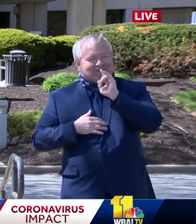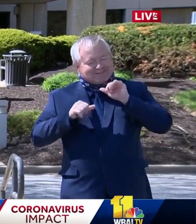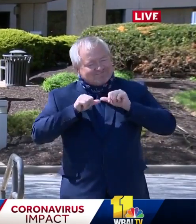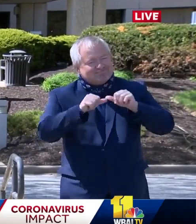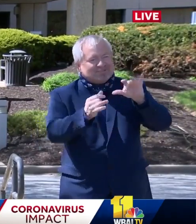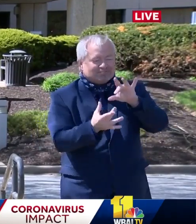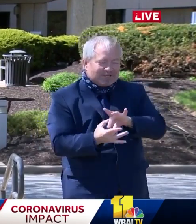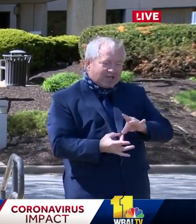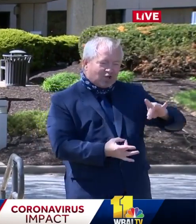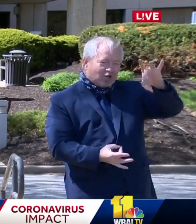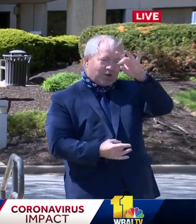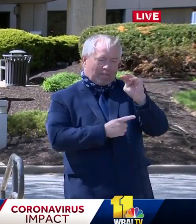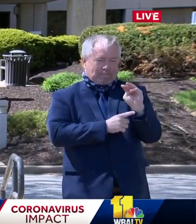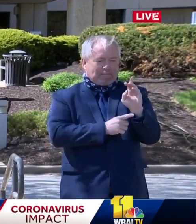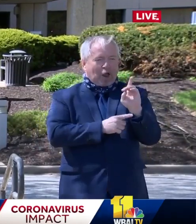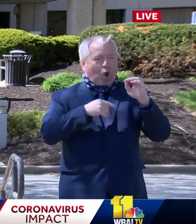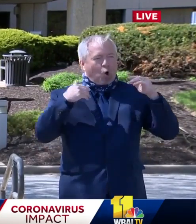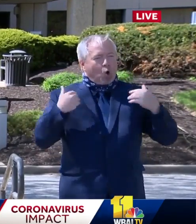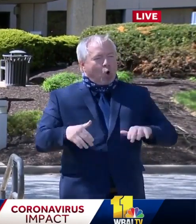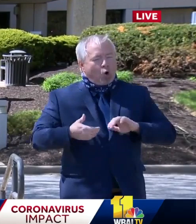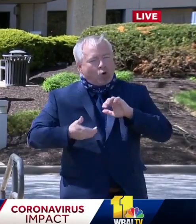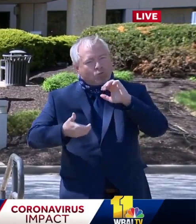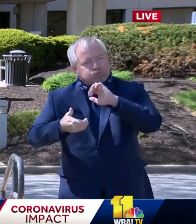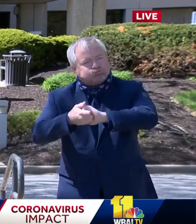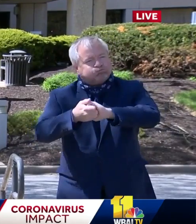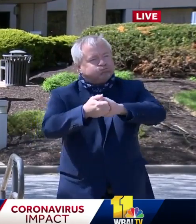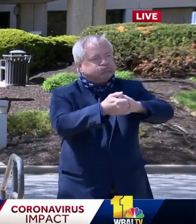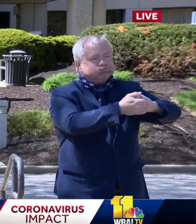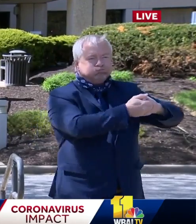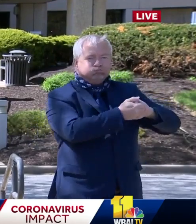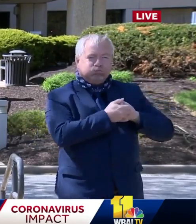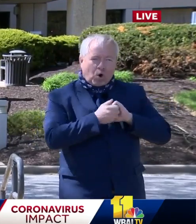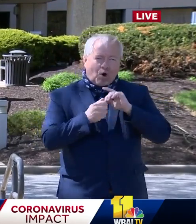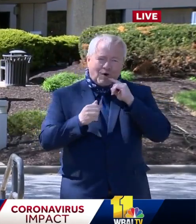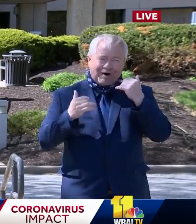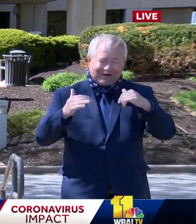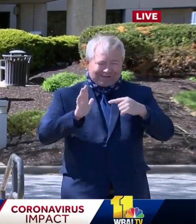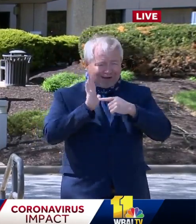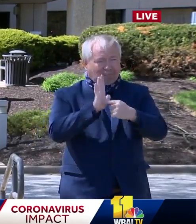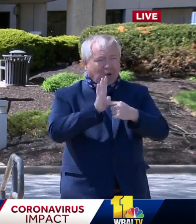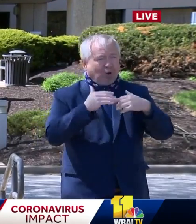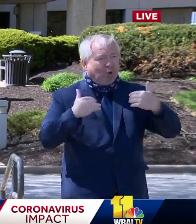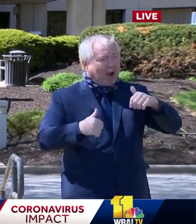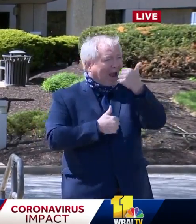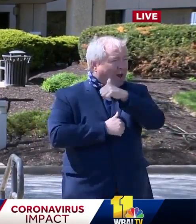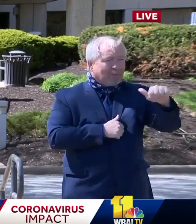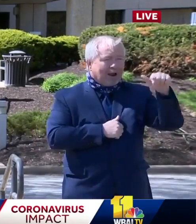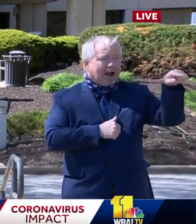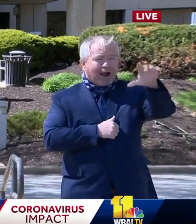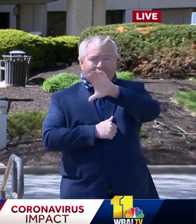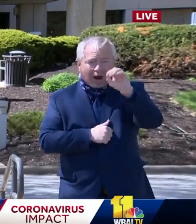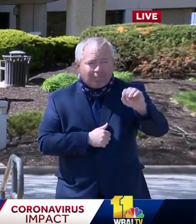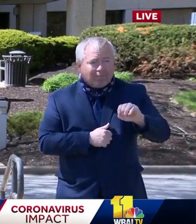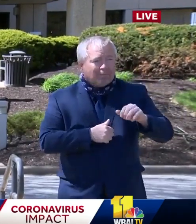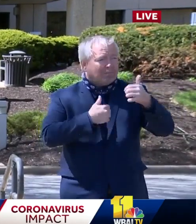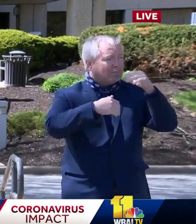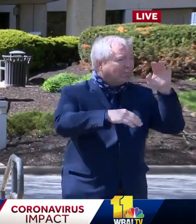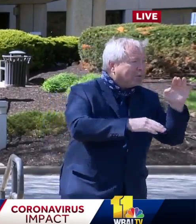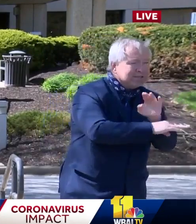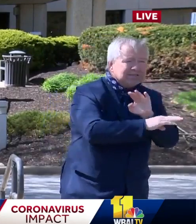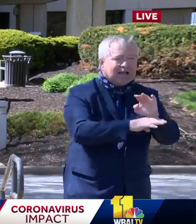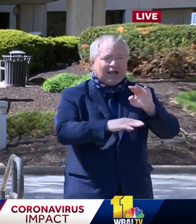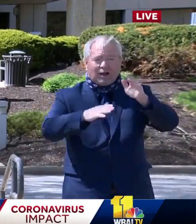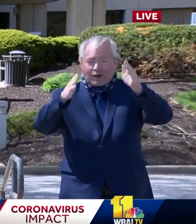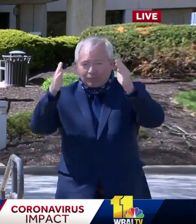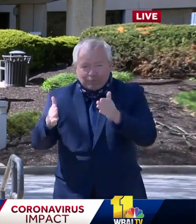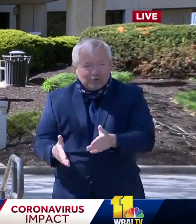Unites initiative. It shows how anyone, how any institution or any small business or any